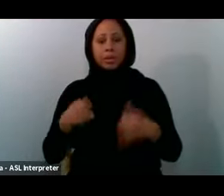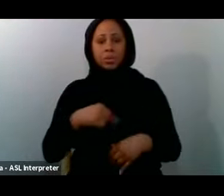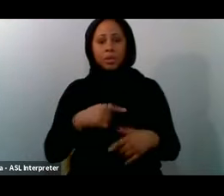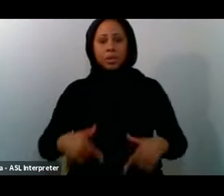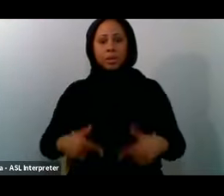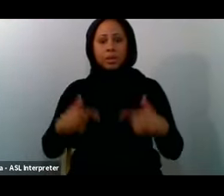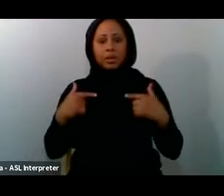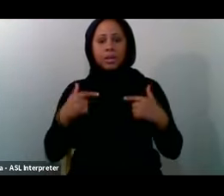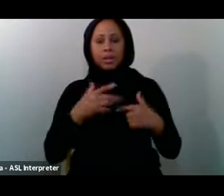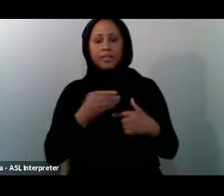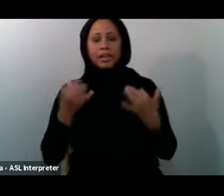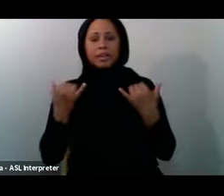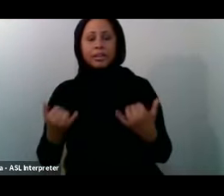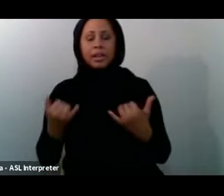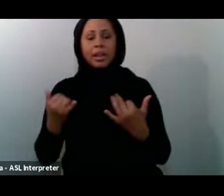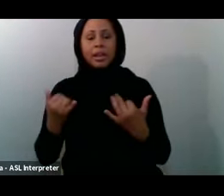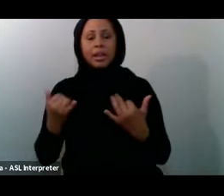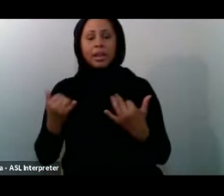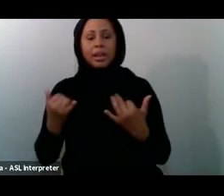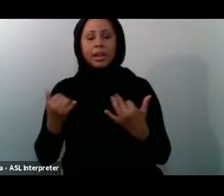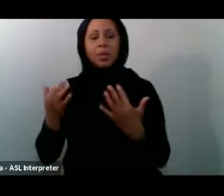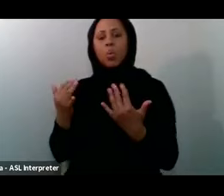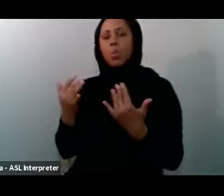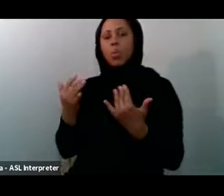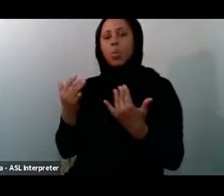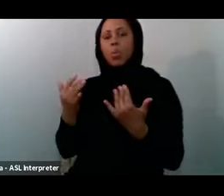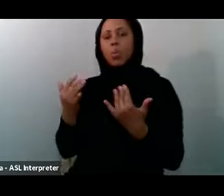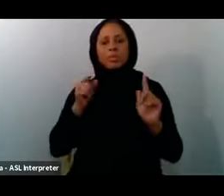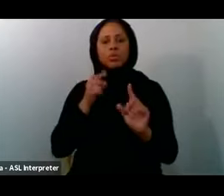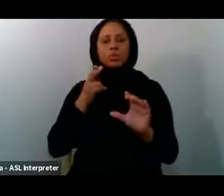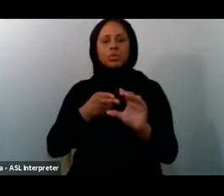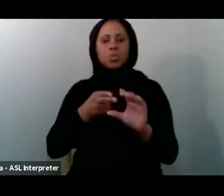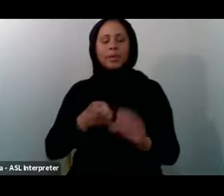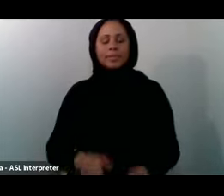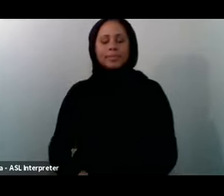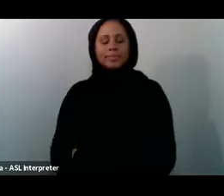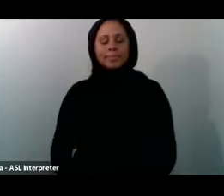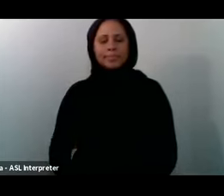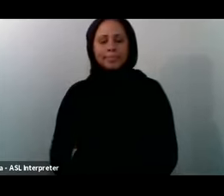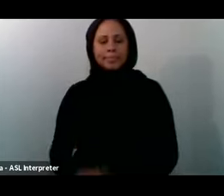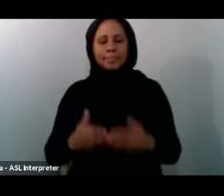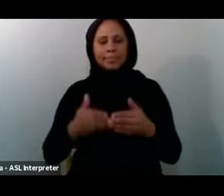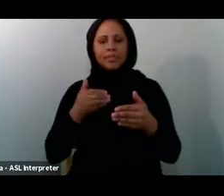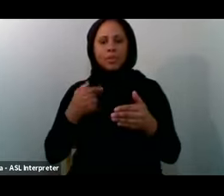to join before we begin.